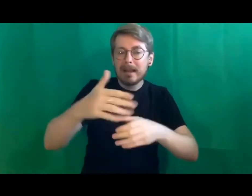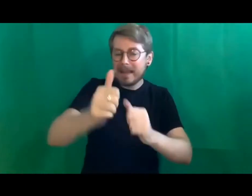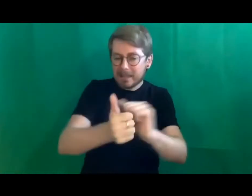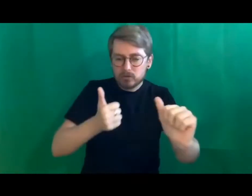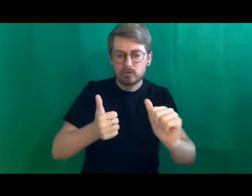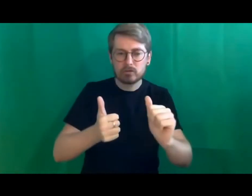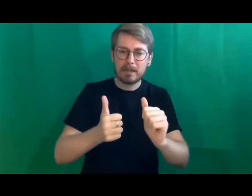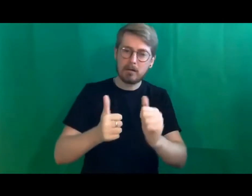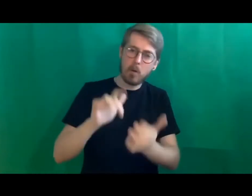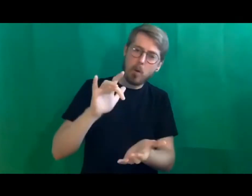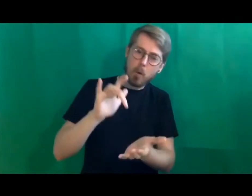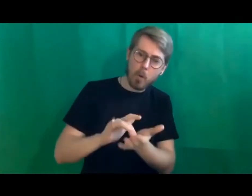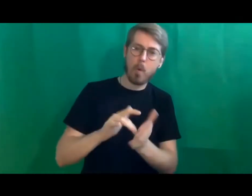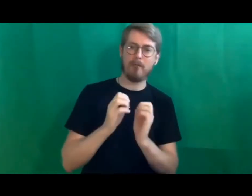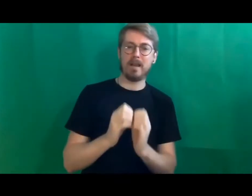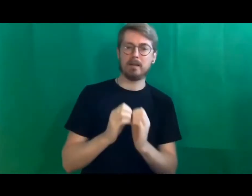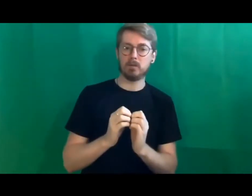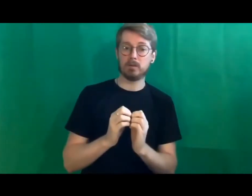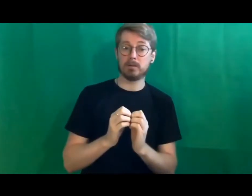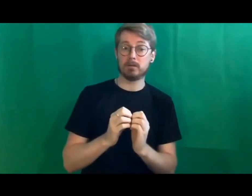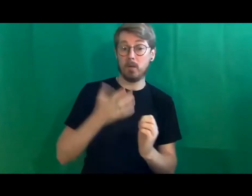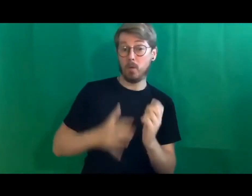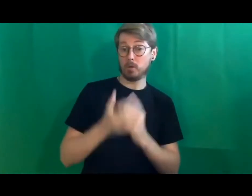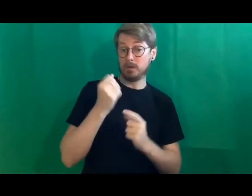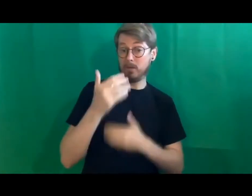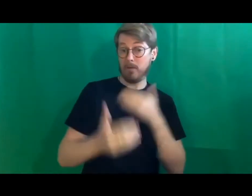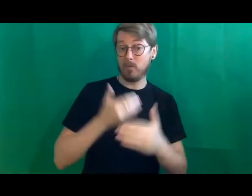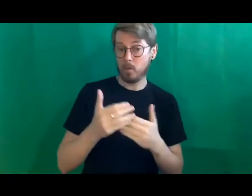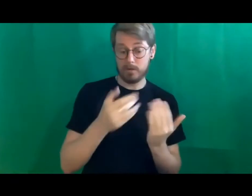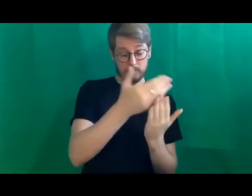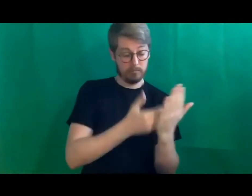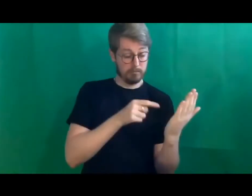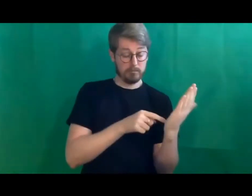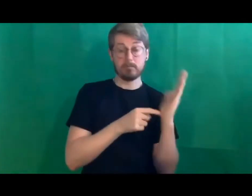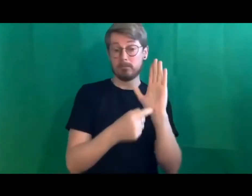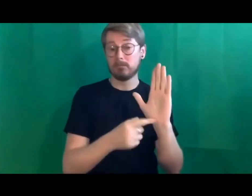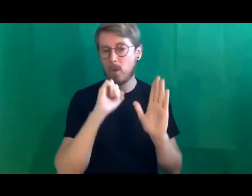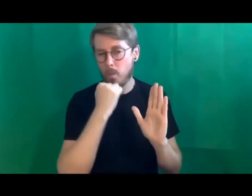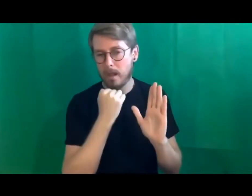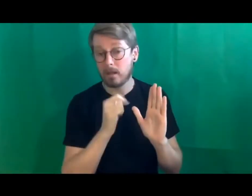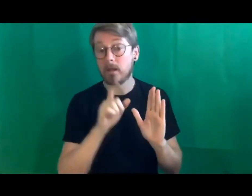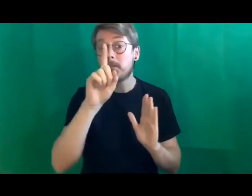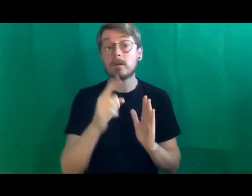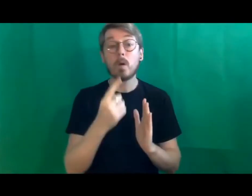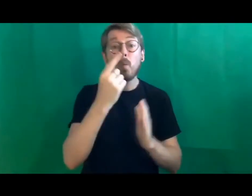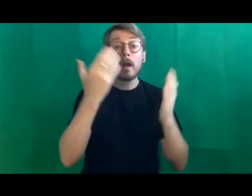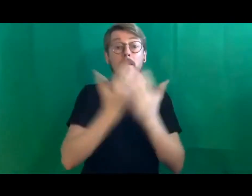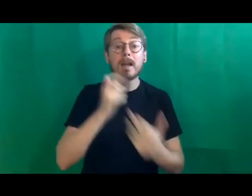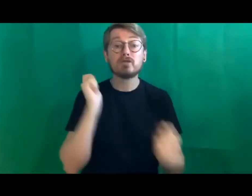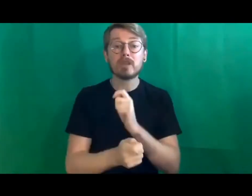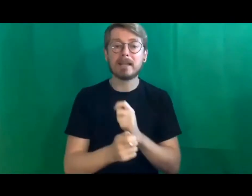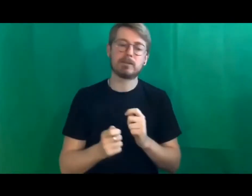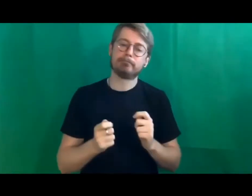want going forward. The industry can't change overnight I know that much and you know I've looked behind the